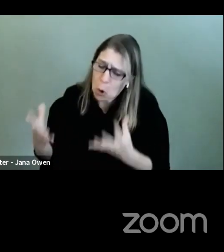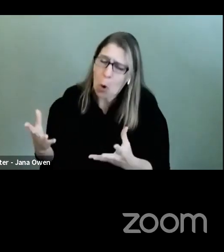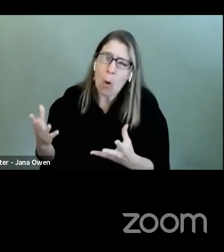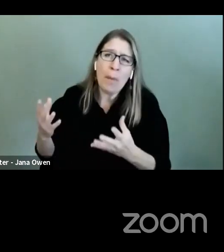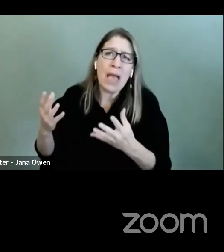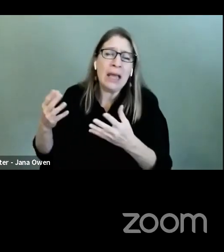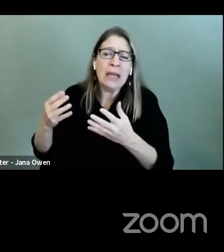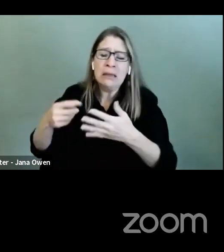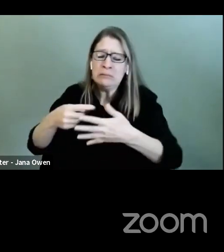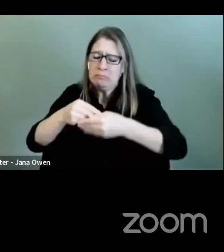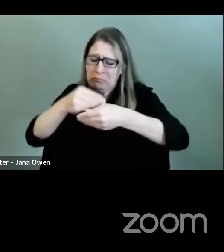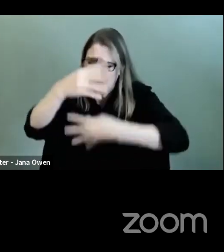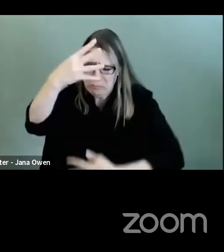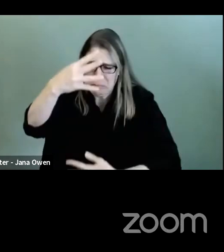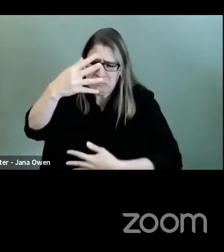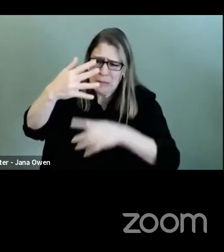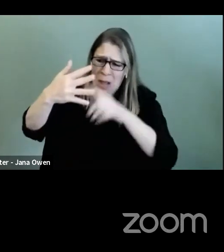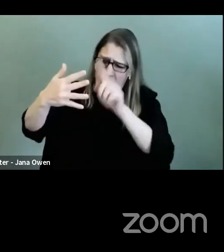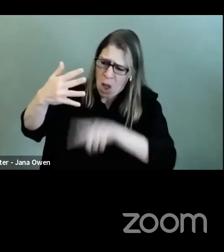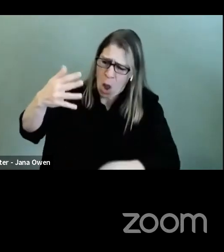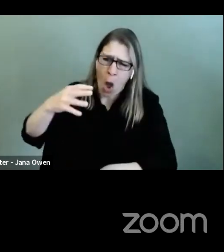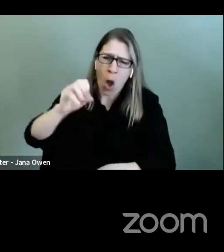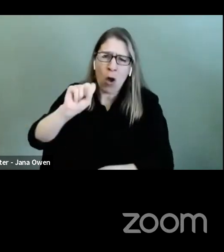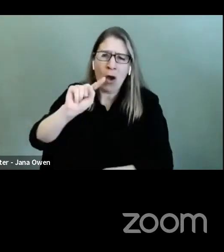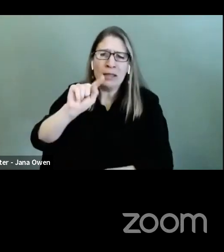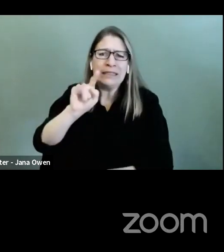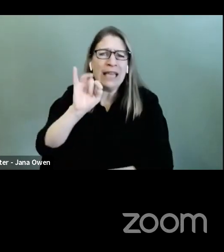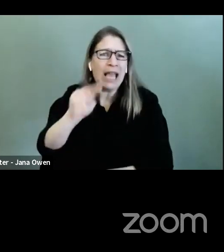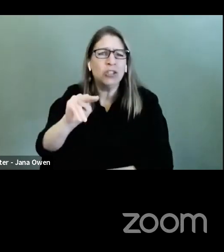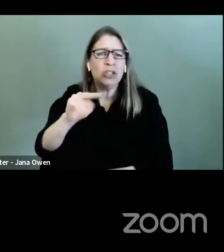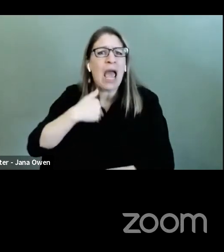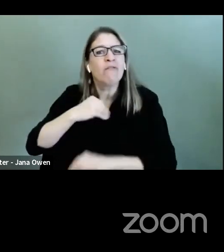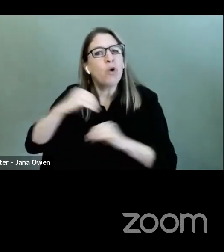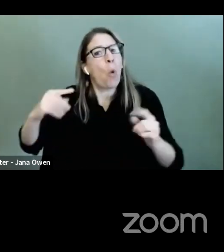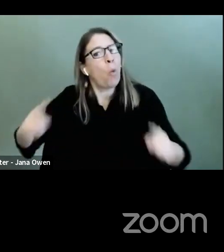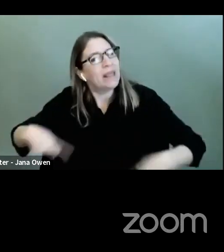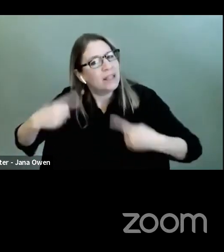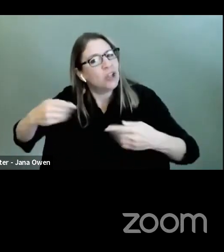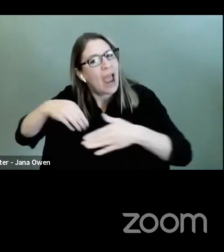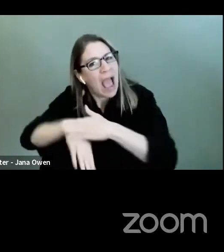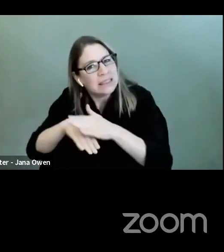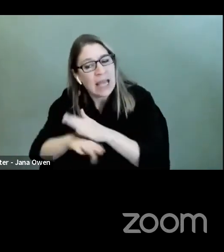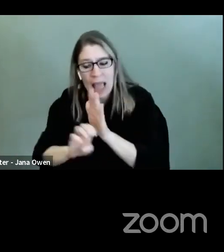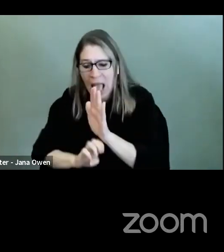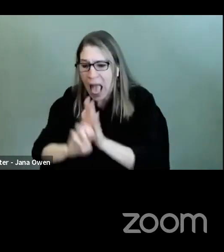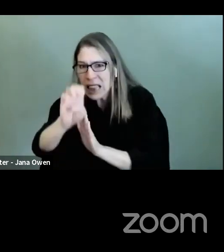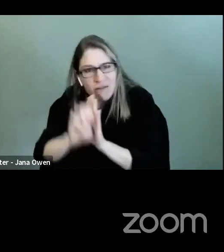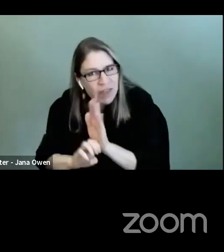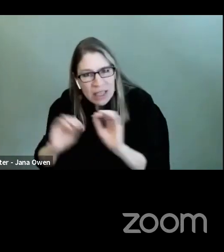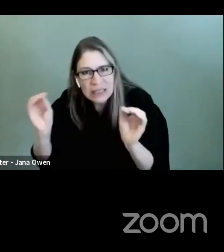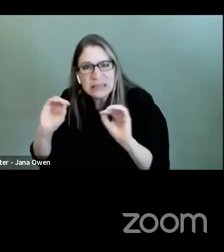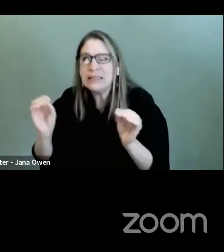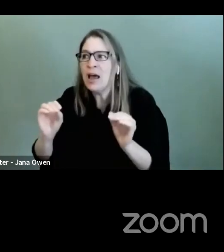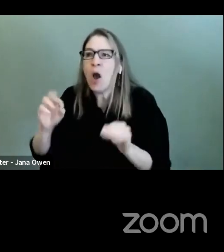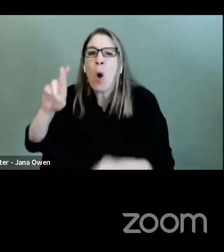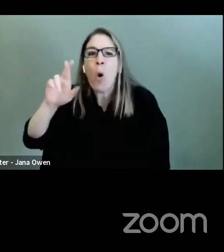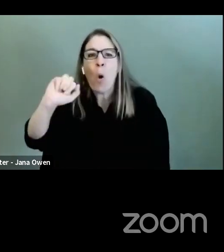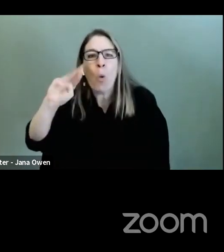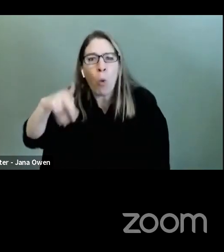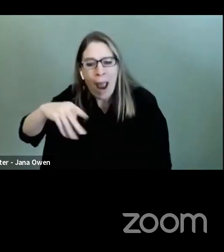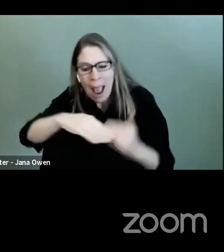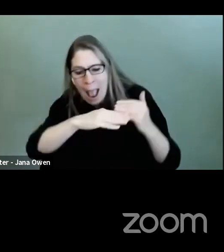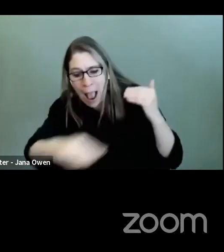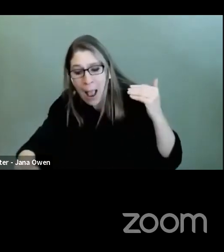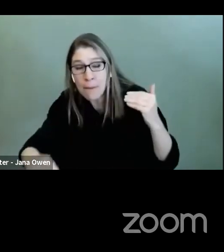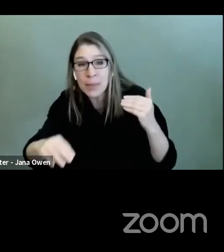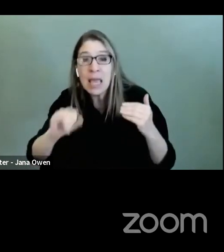stations that don't have wheelchair access, elevators, ramps, anyone who's tried to take